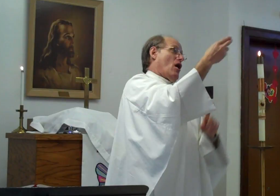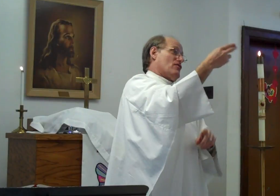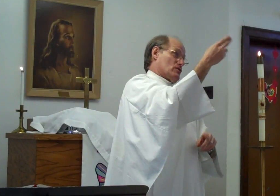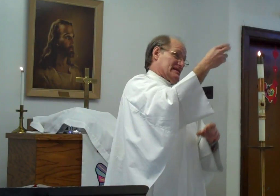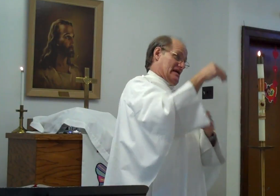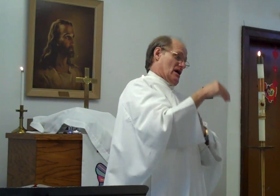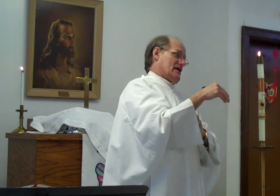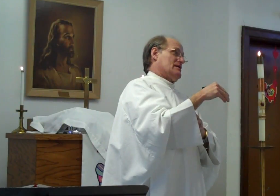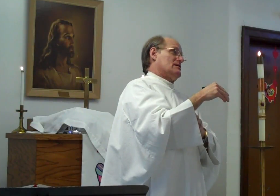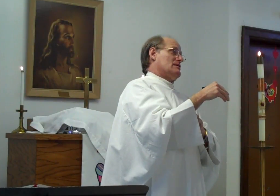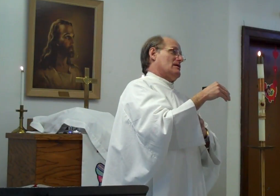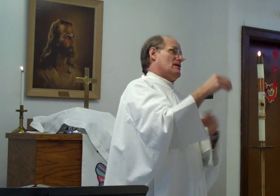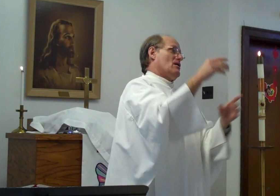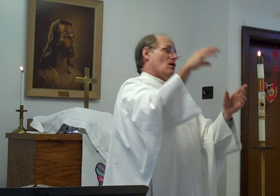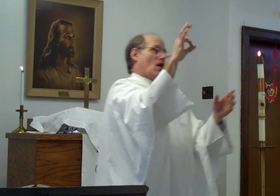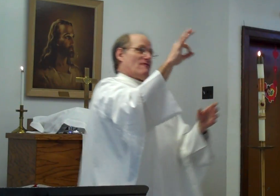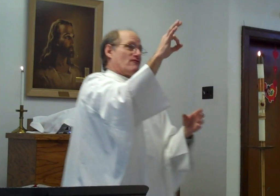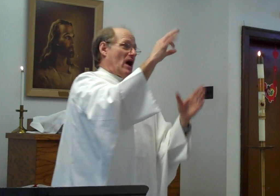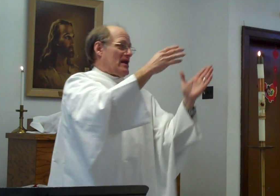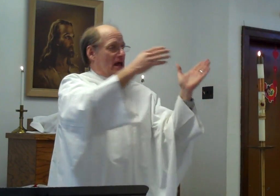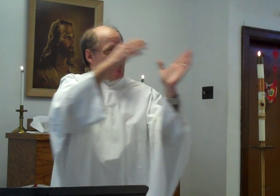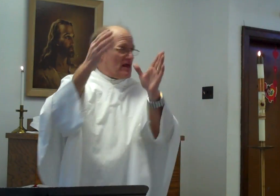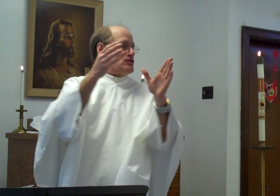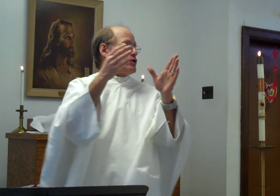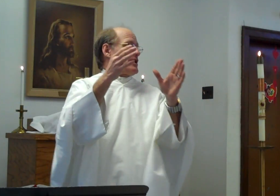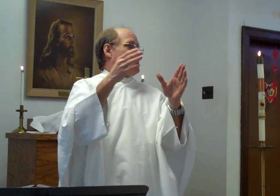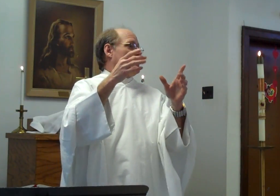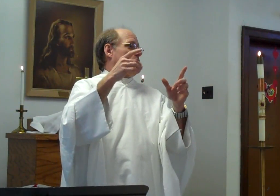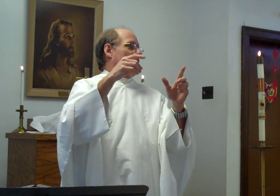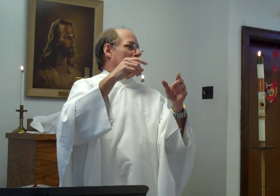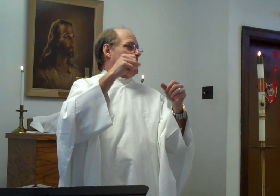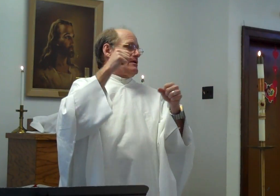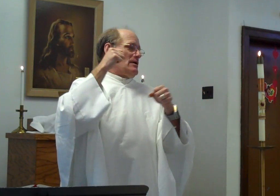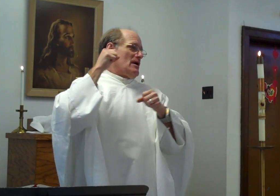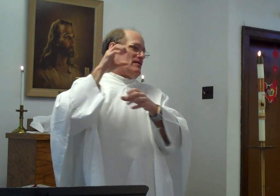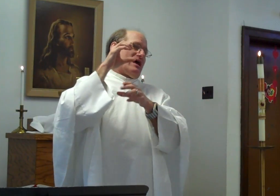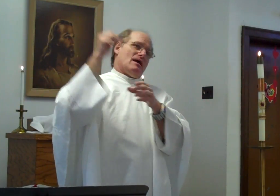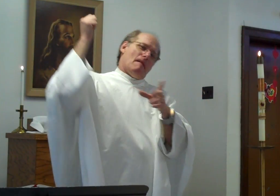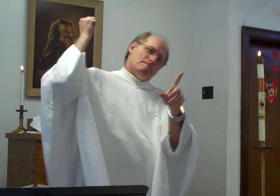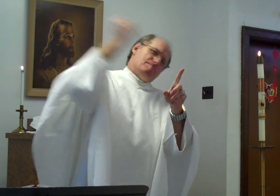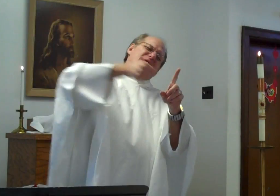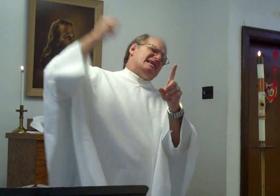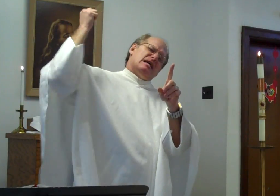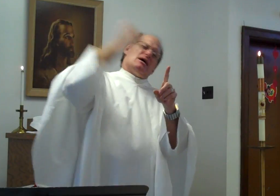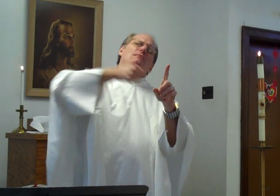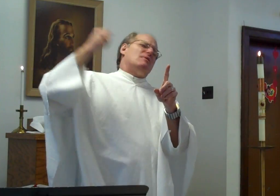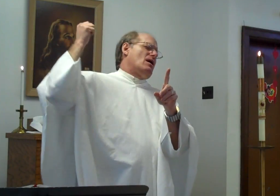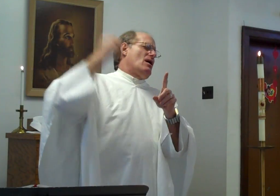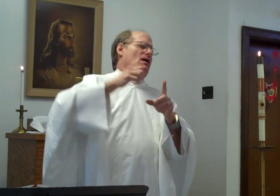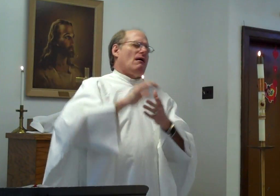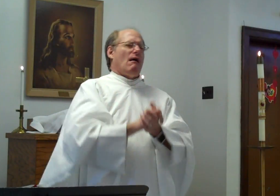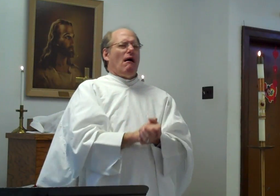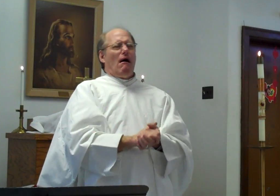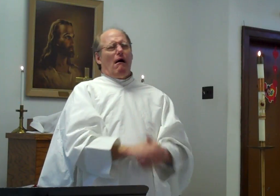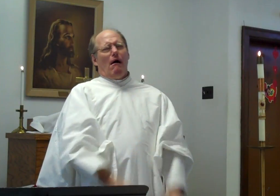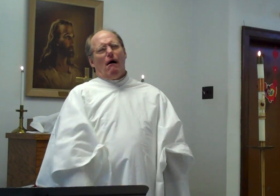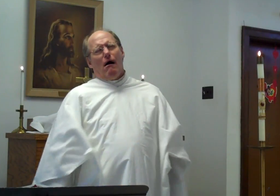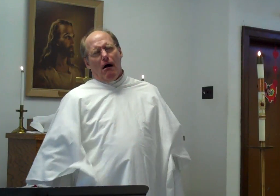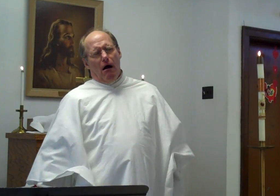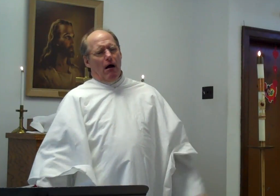On Thursday night. On Friday. They took him. And they. Beat him. Ah.